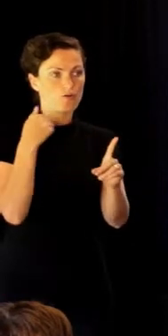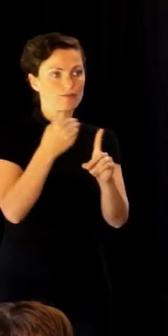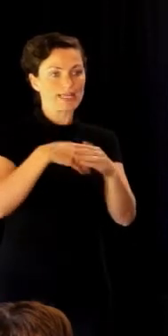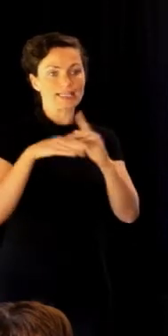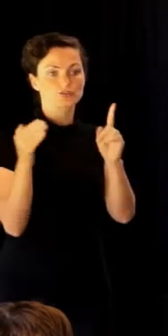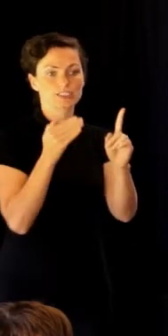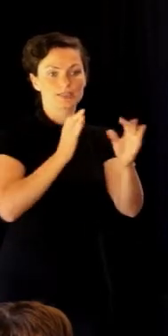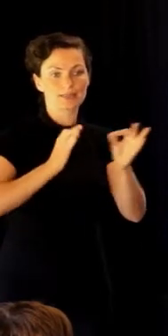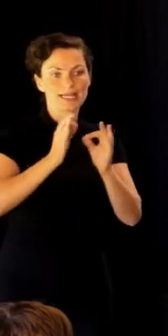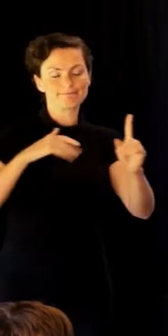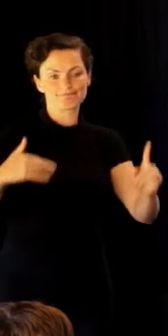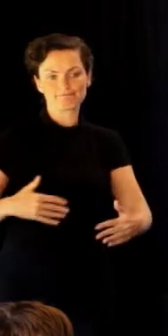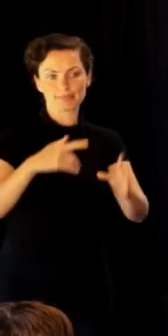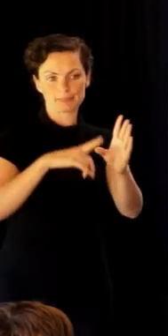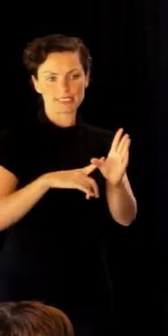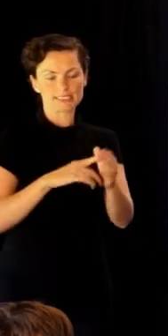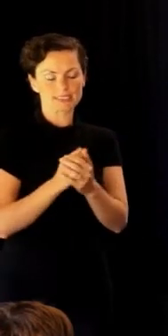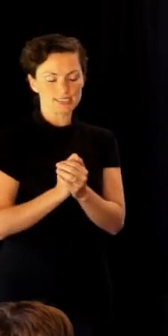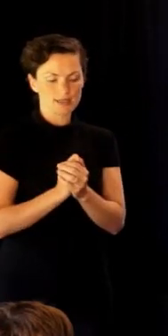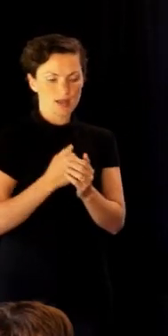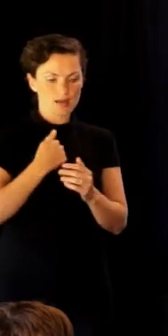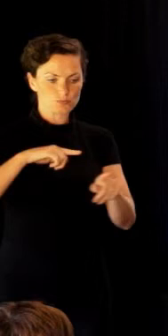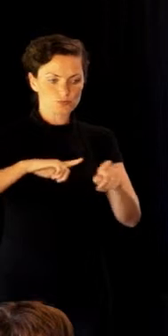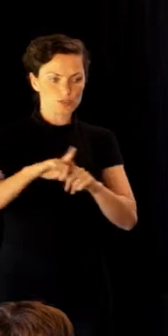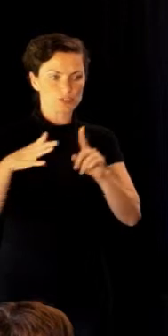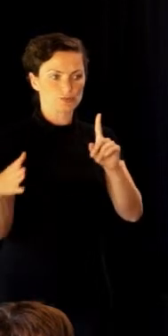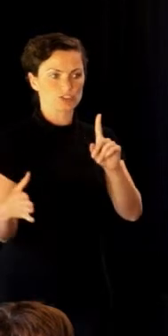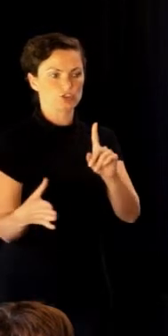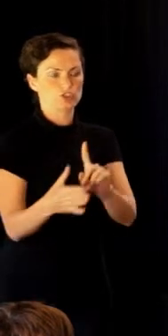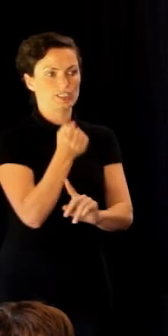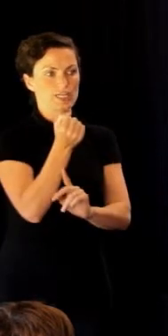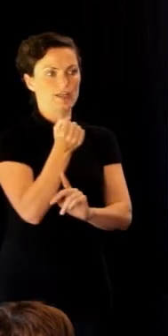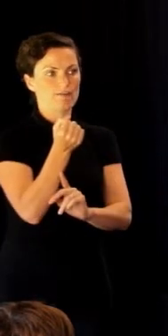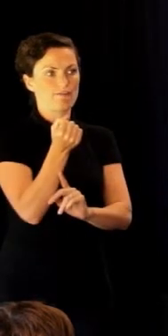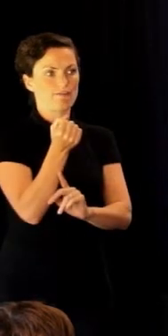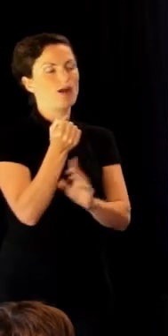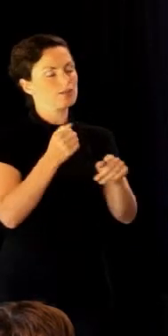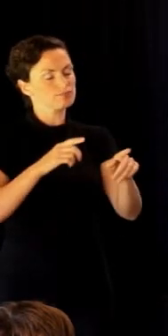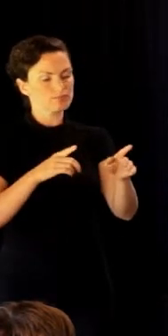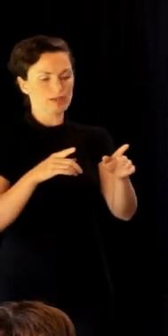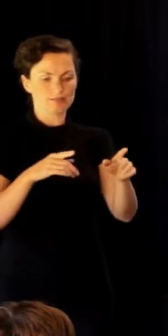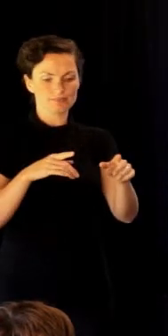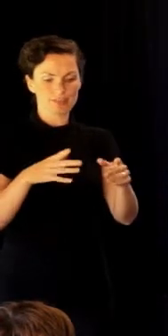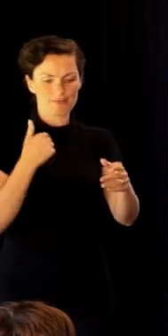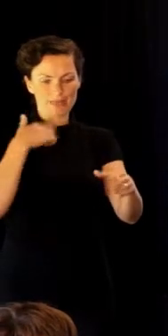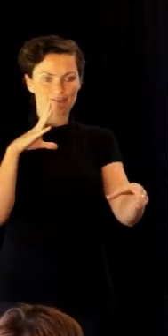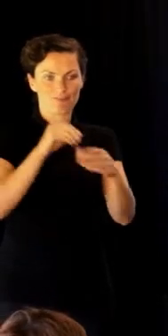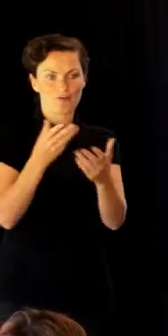strategic planning for some time in getting the journey that we've just undertaken. And